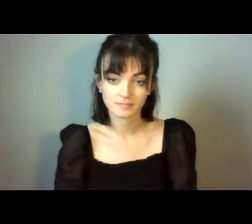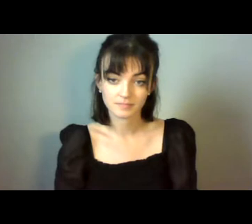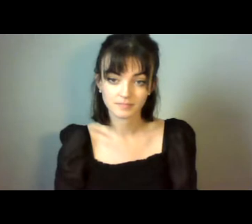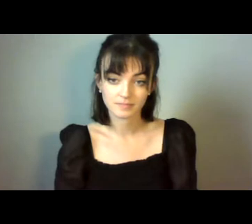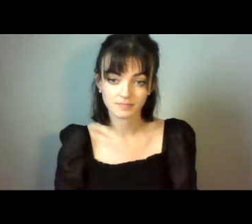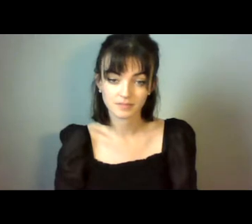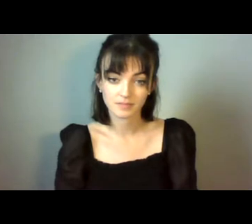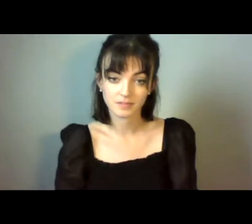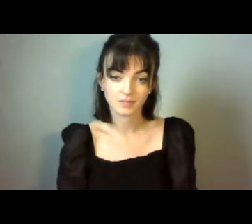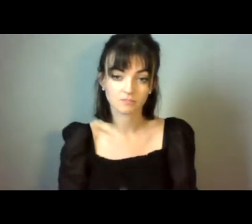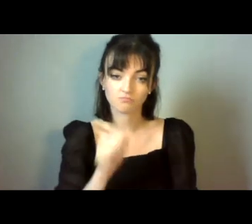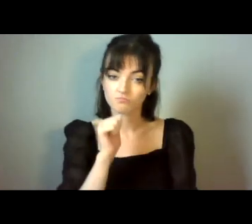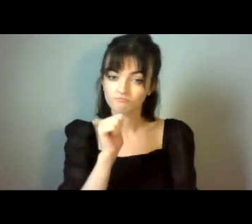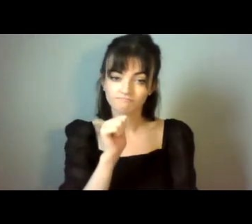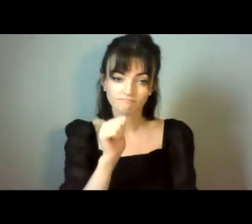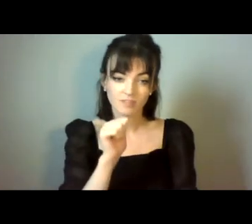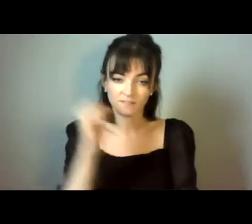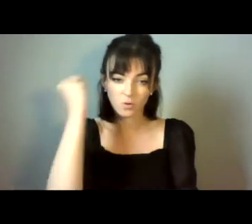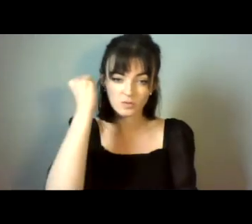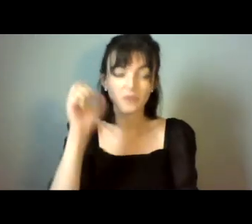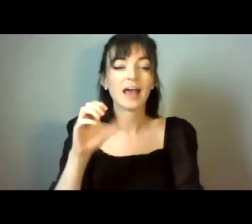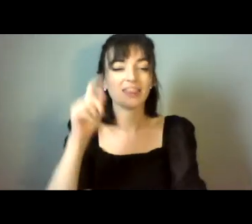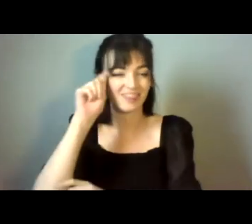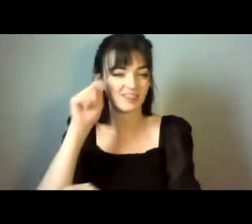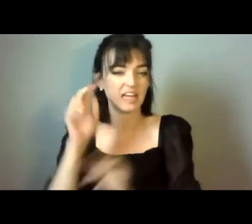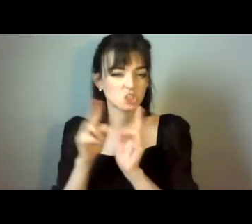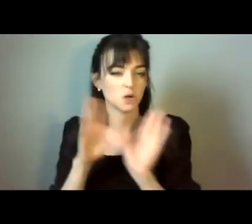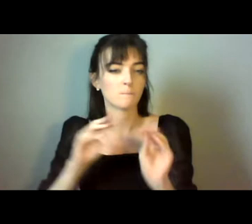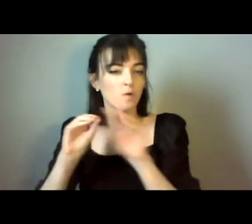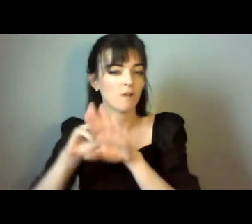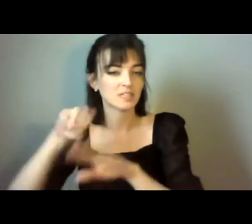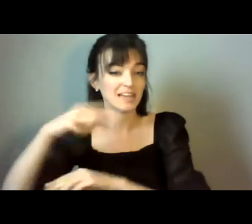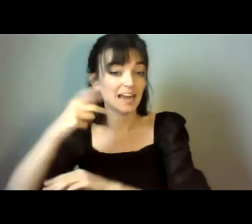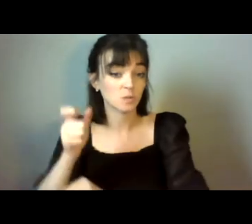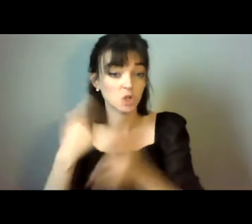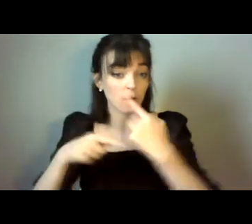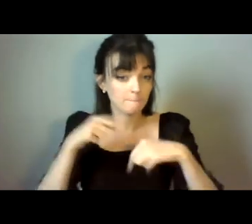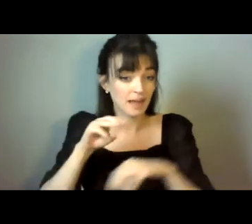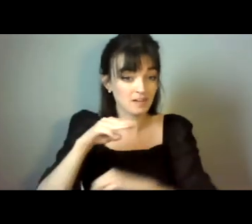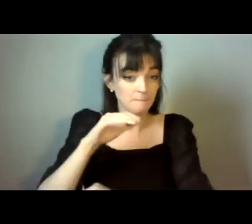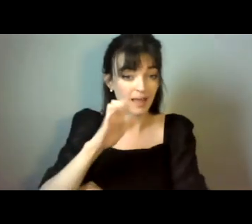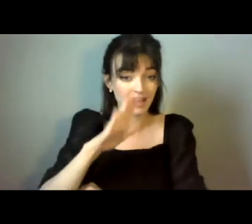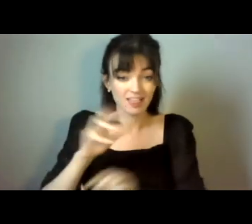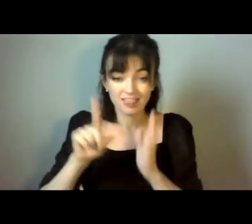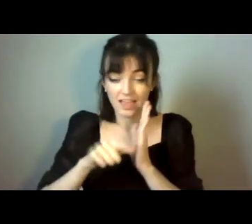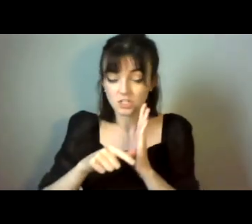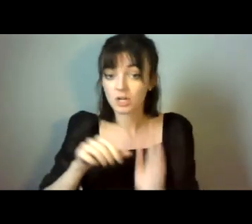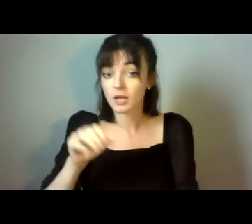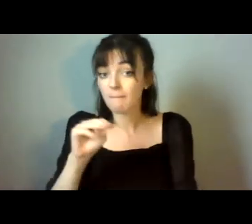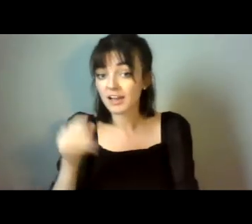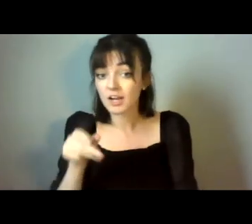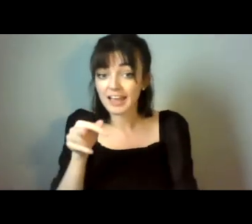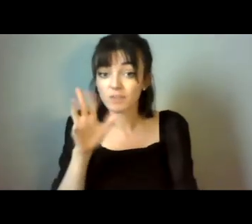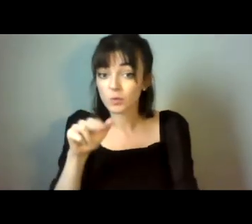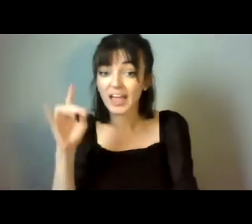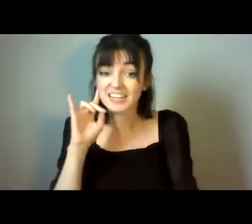No, I think, Aisling, move on to the next person and then we'll come back to Michael later. Michael, if you could hear us, I suggest you try logging